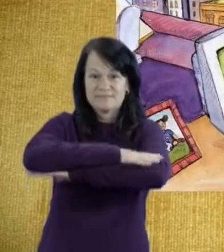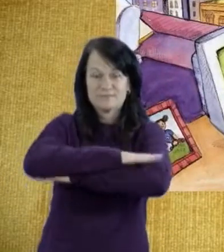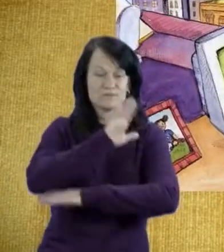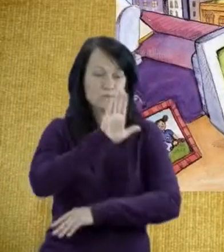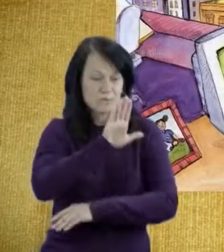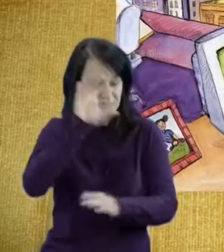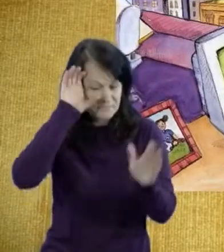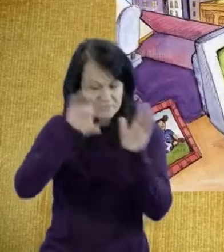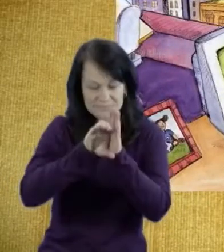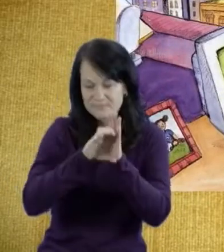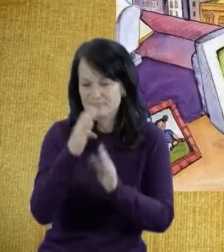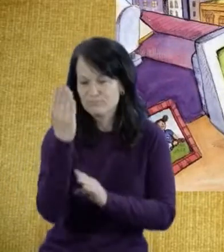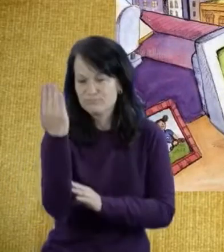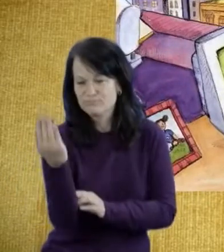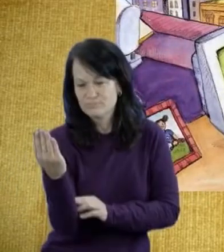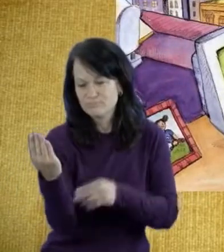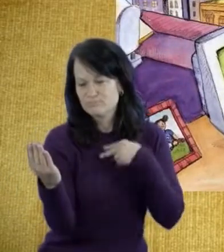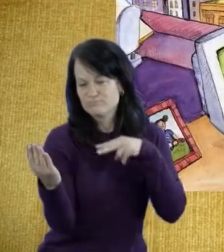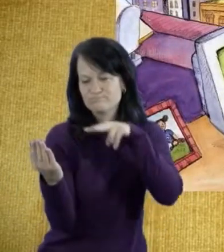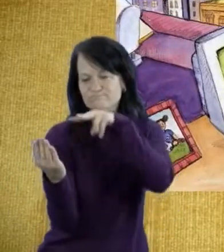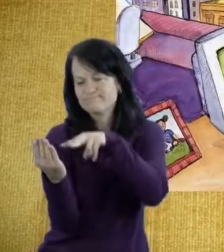I look at your photo when I'm at my desk